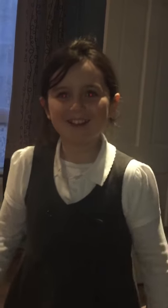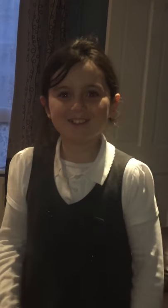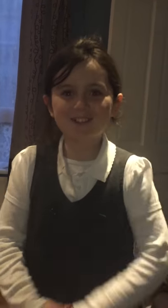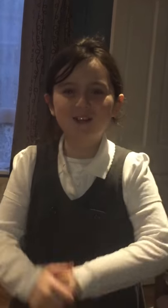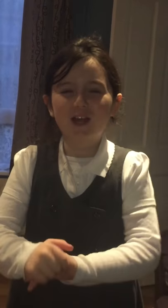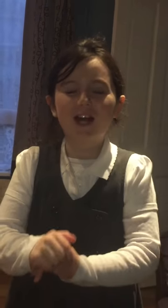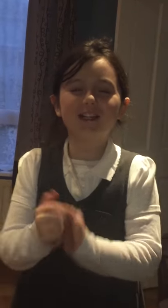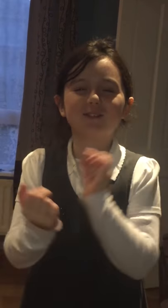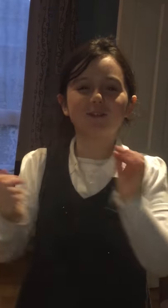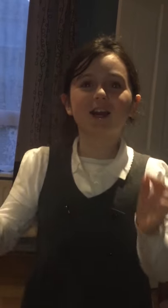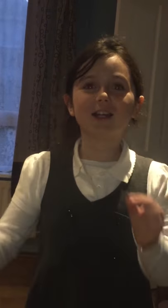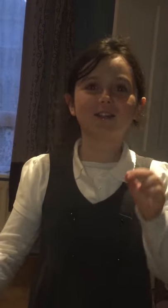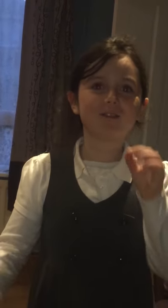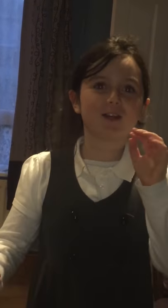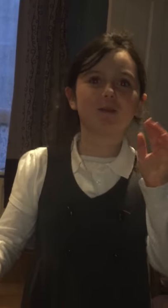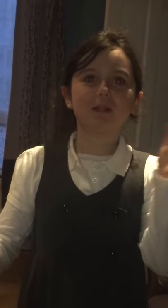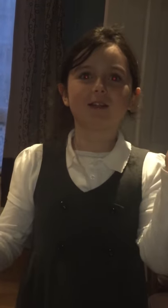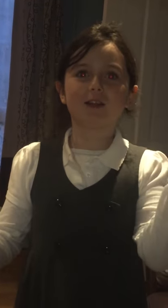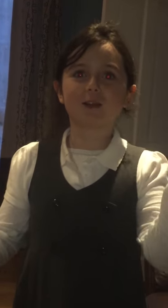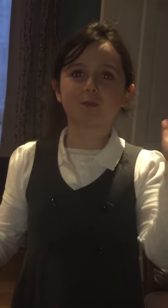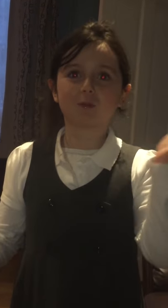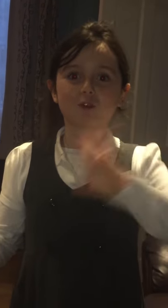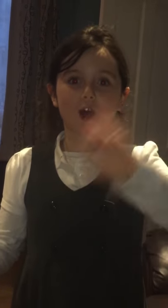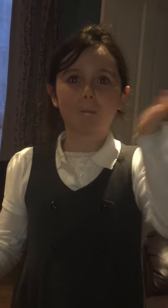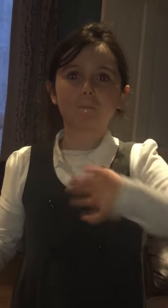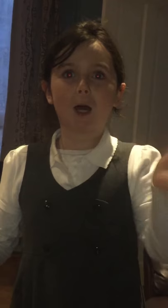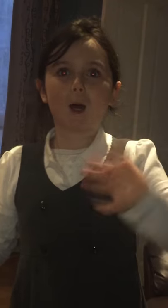So guys, if you like this video please like and subscribe. Bye!